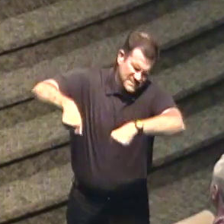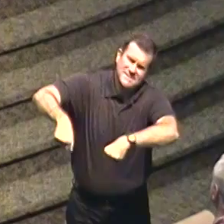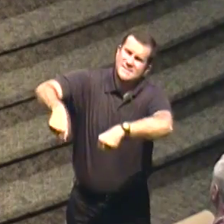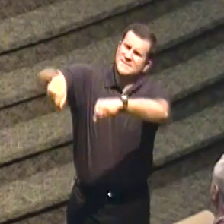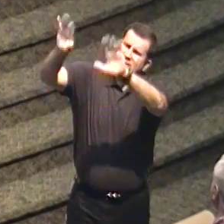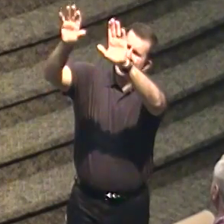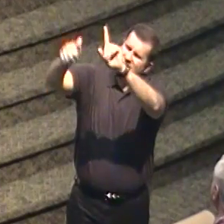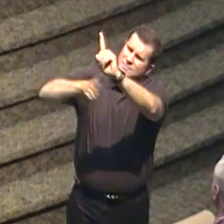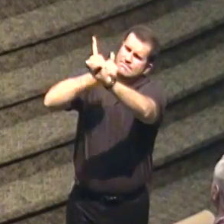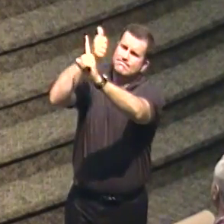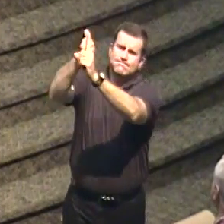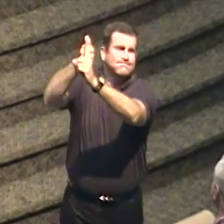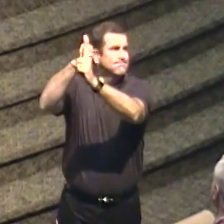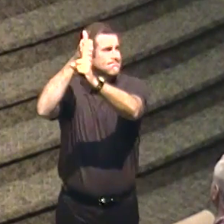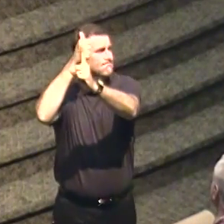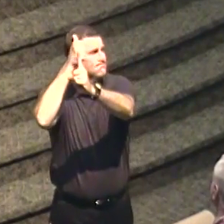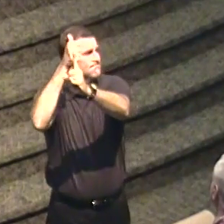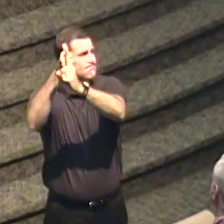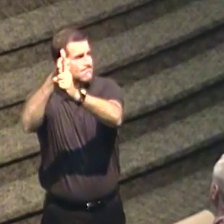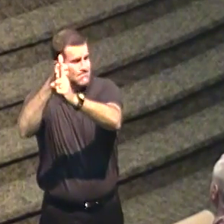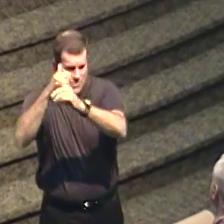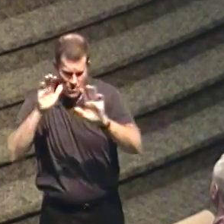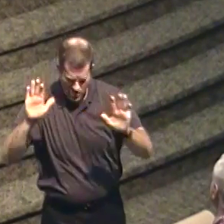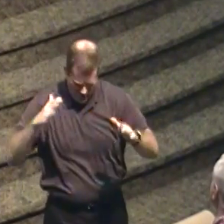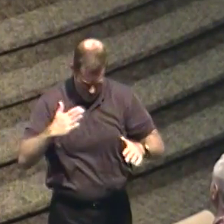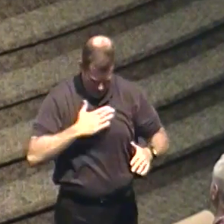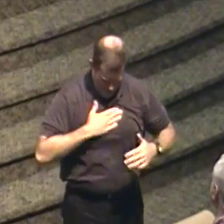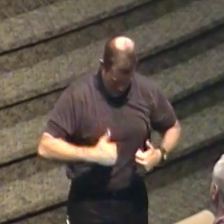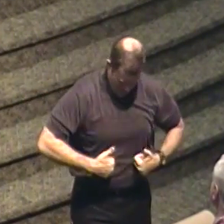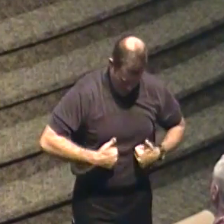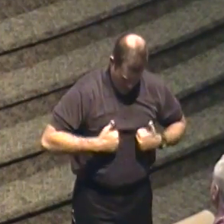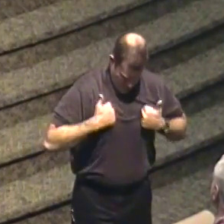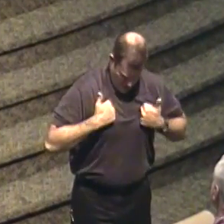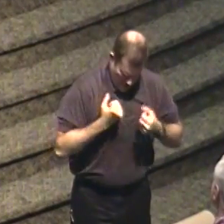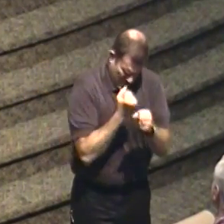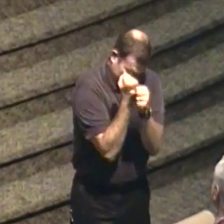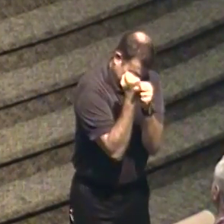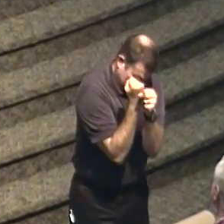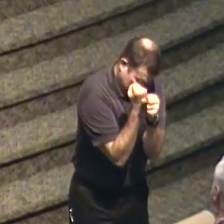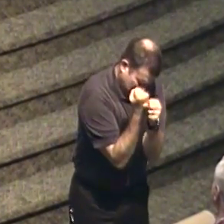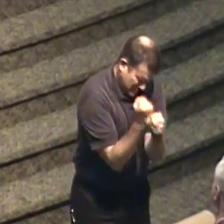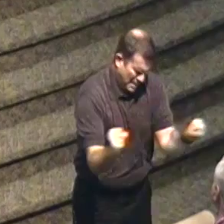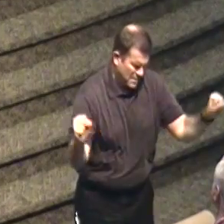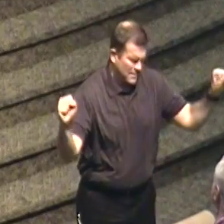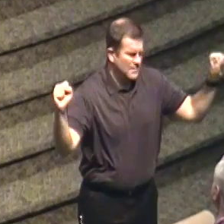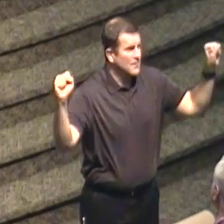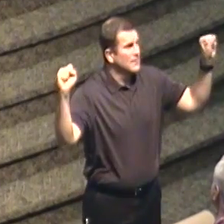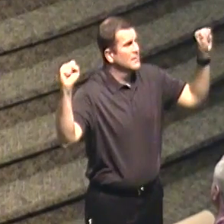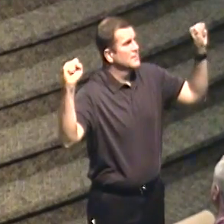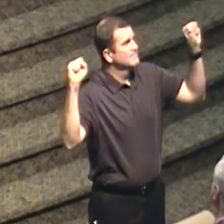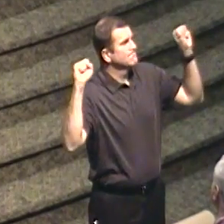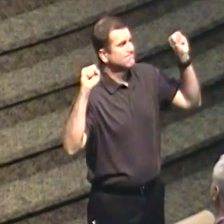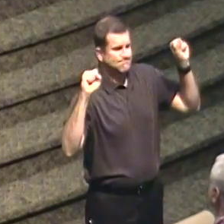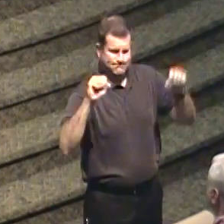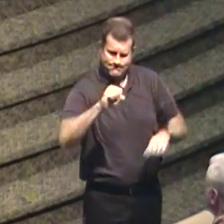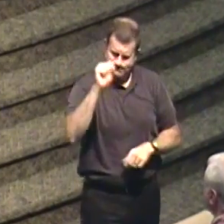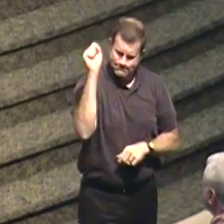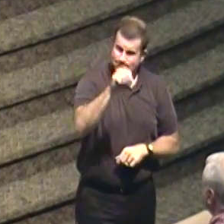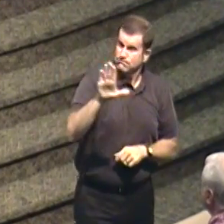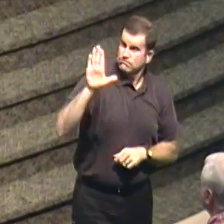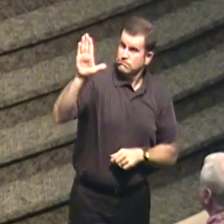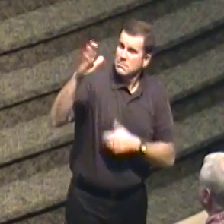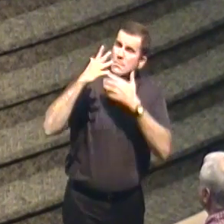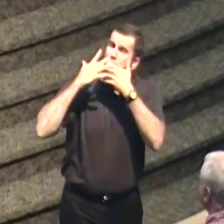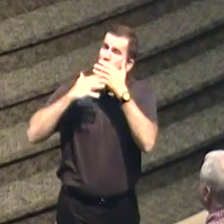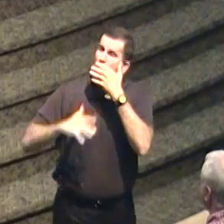sacrifice what a sacrifice that saved my